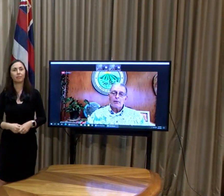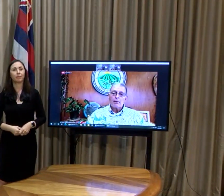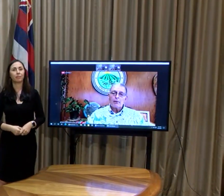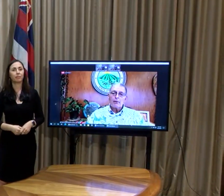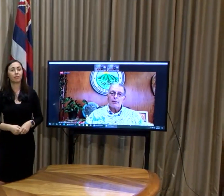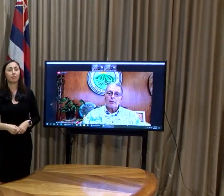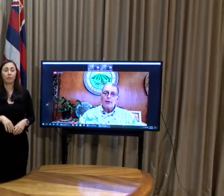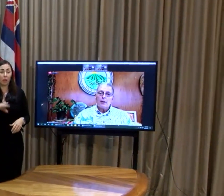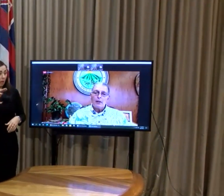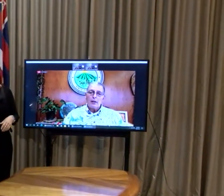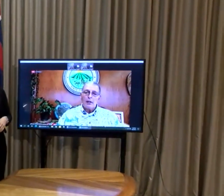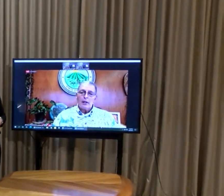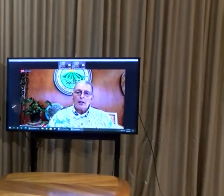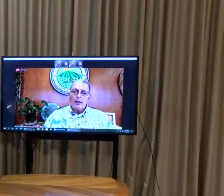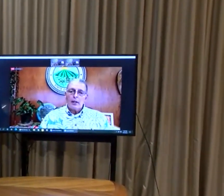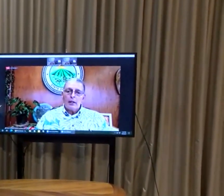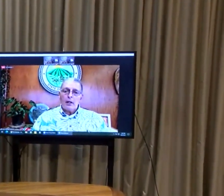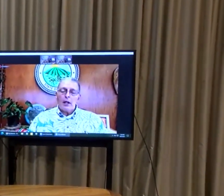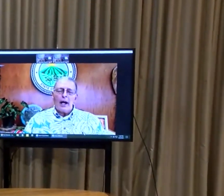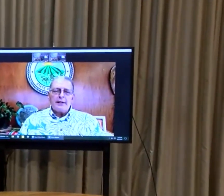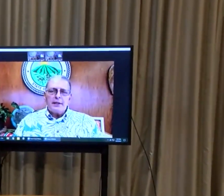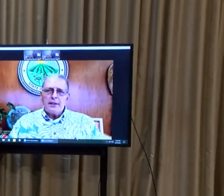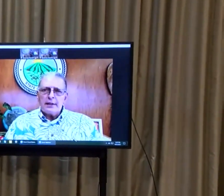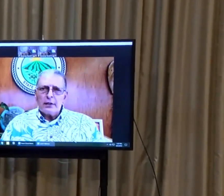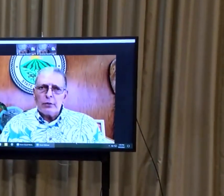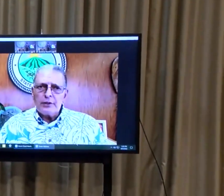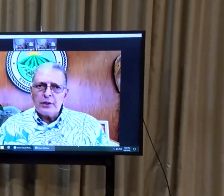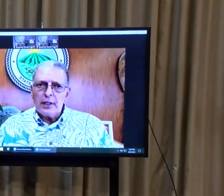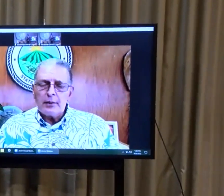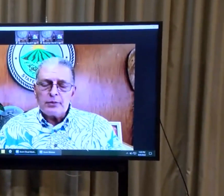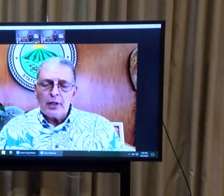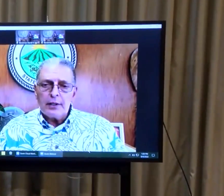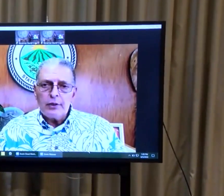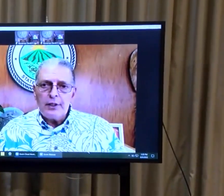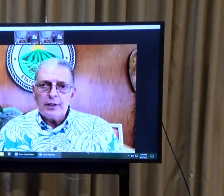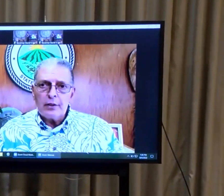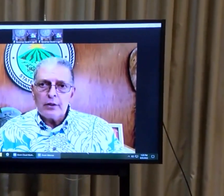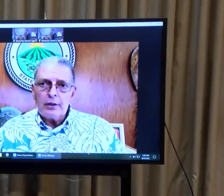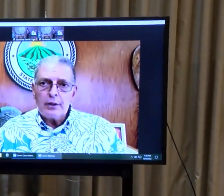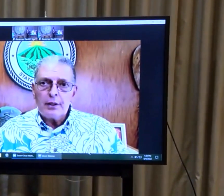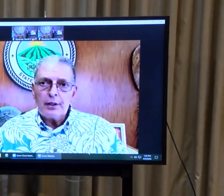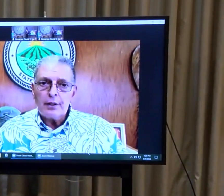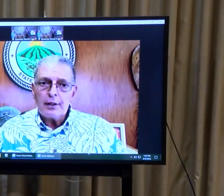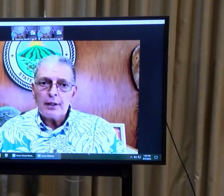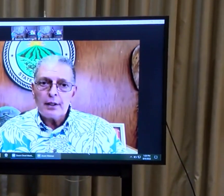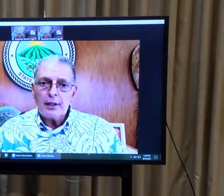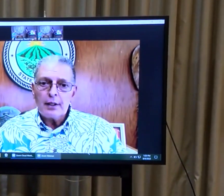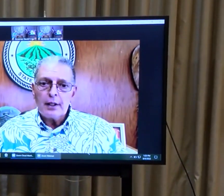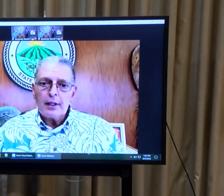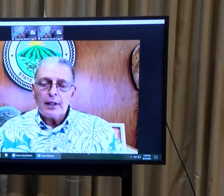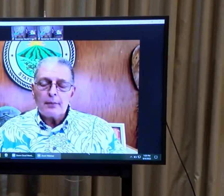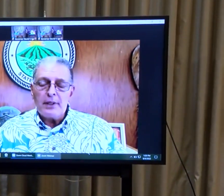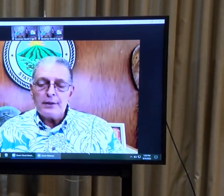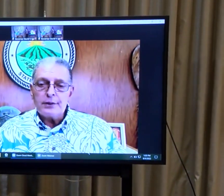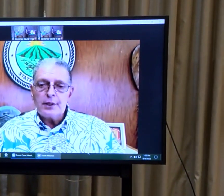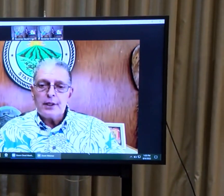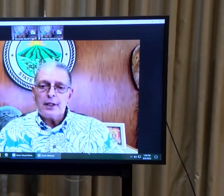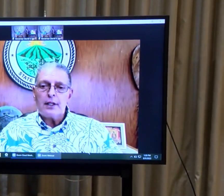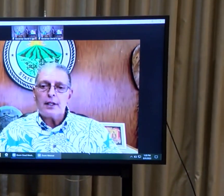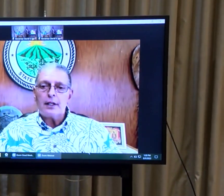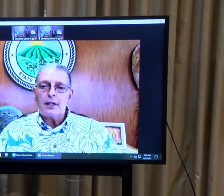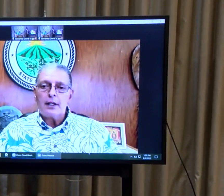Mayor Victorino, you want to begin on that one? I didn't get the question. I'm sorry. Sure. Let me repeat that. The question is,